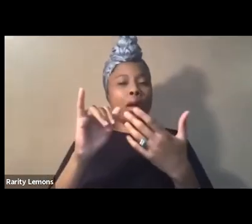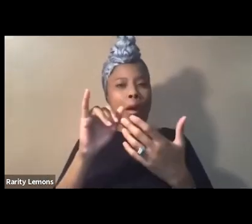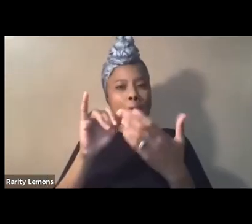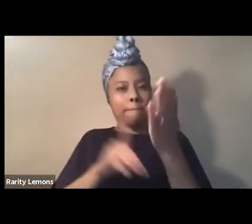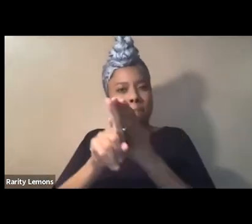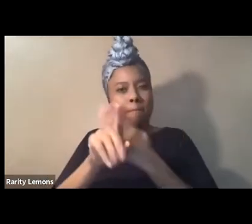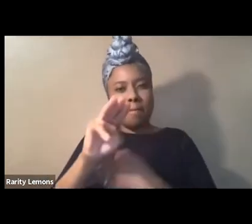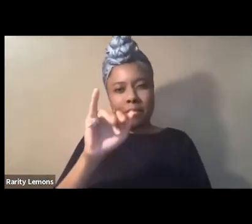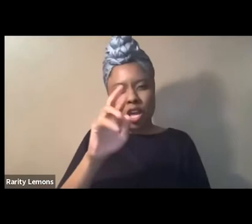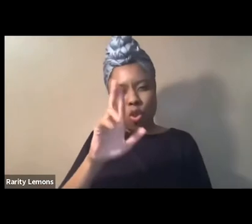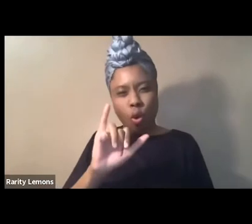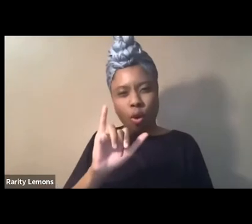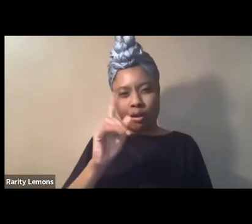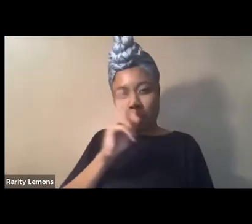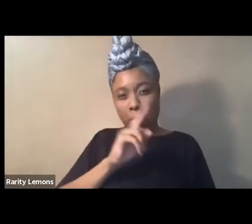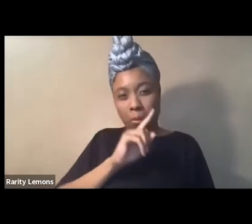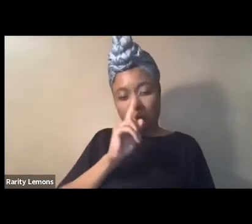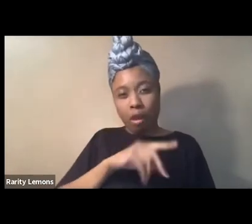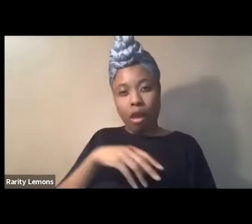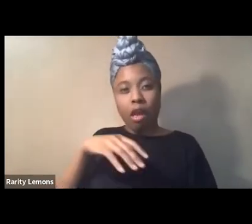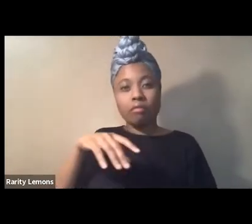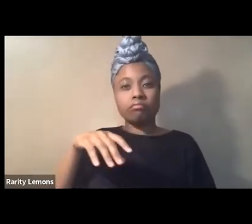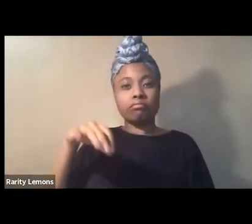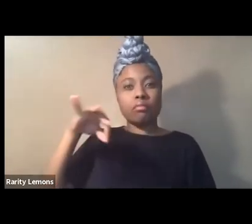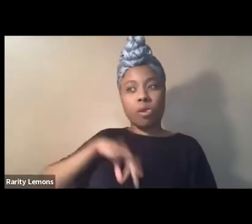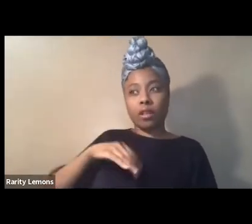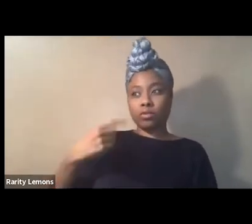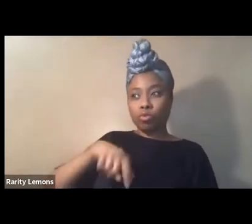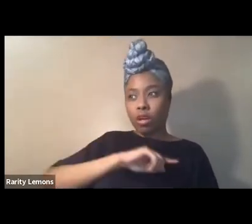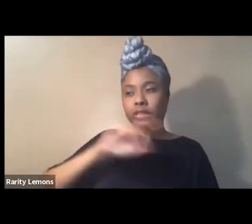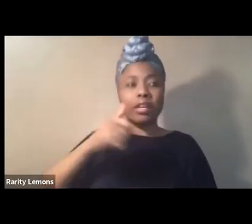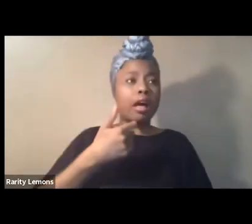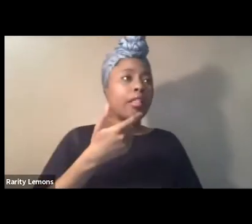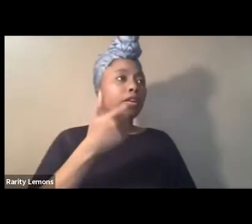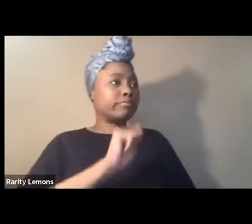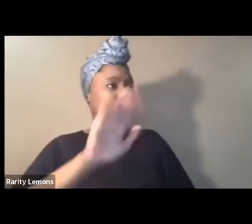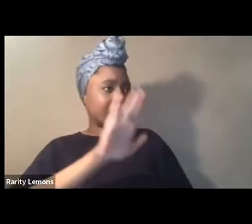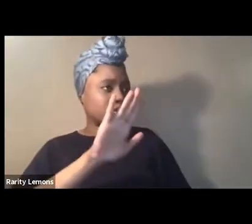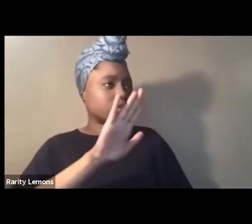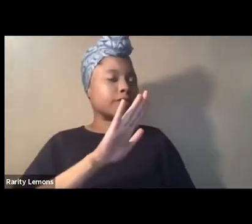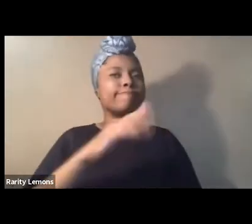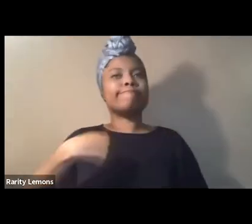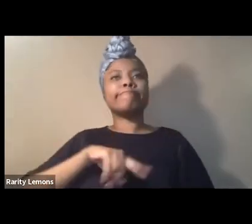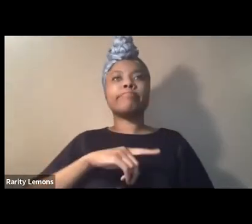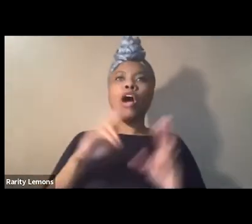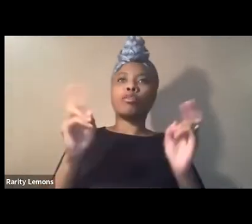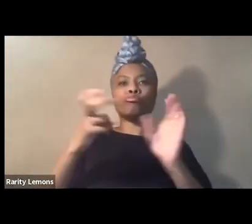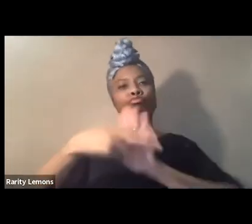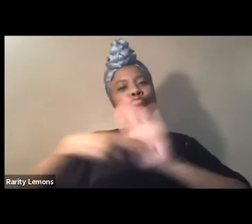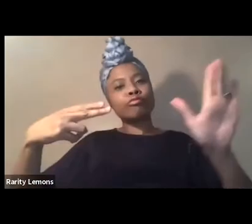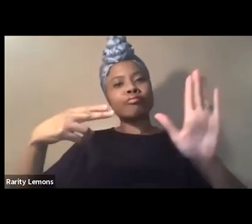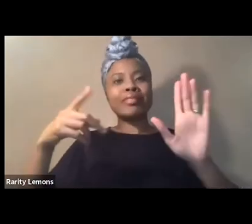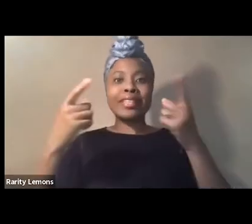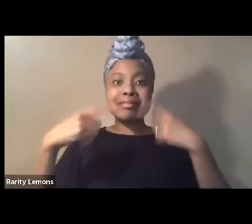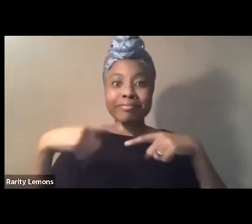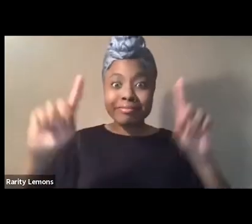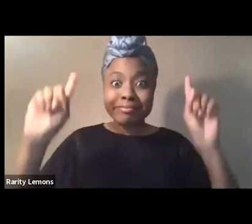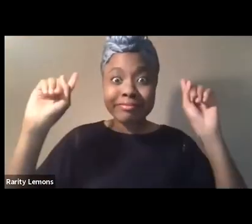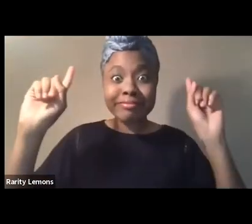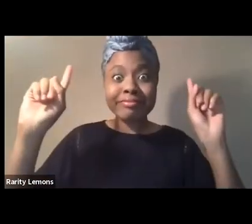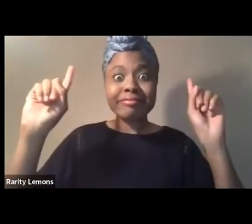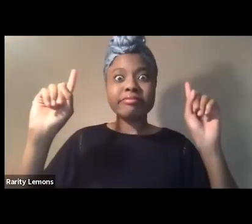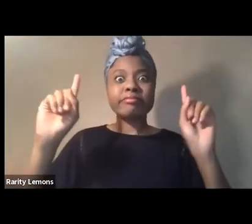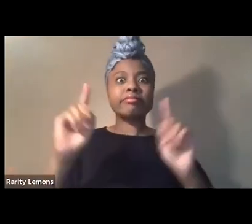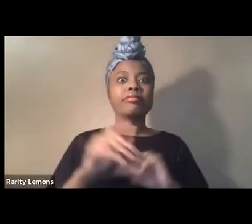ideology applied to us and other asians our so-called success is actually a product